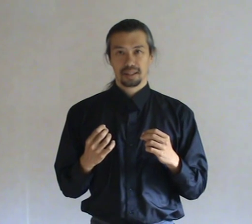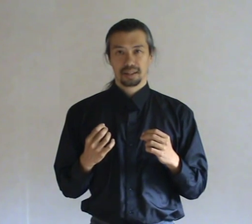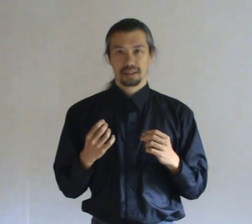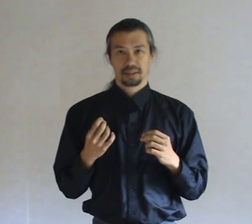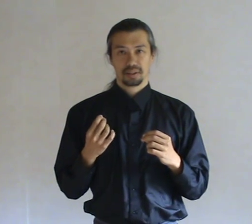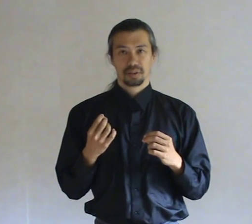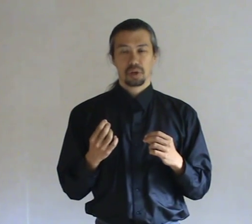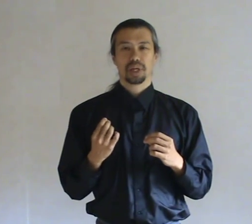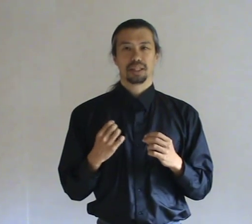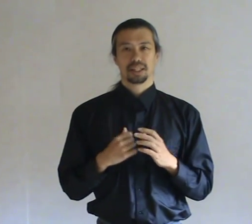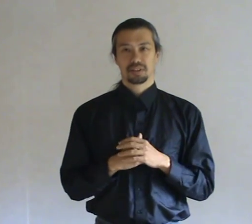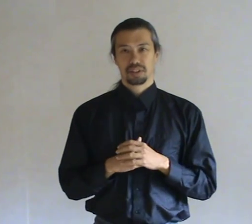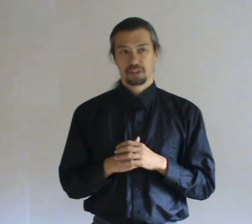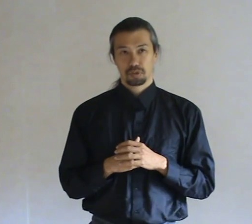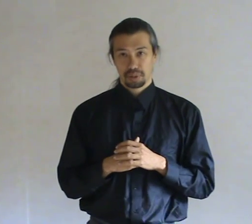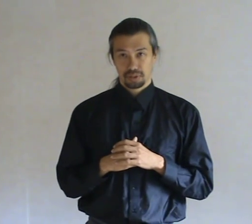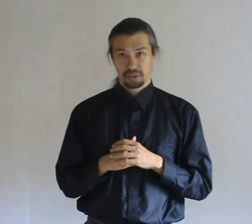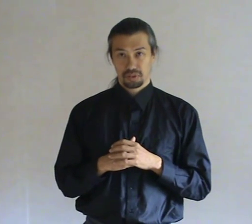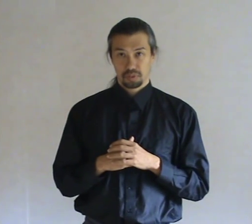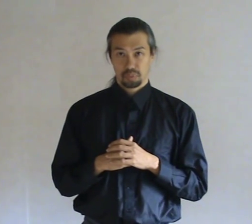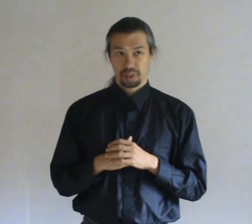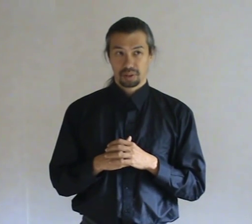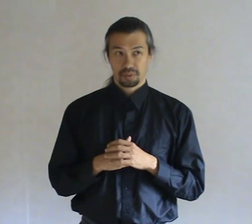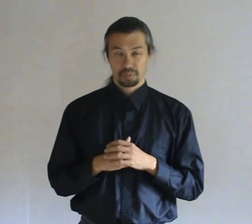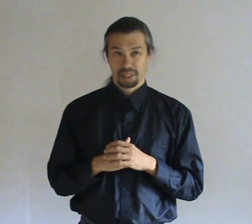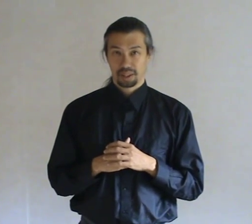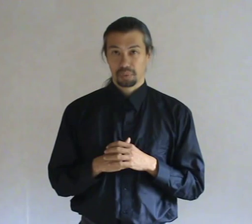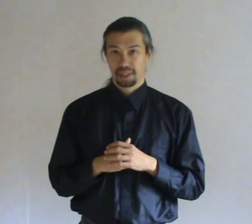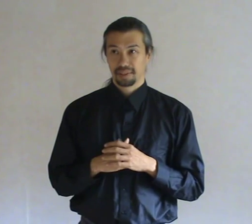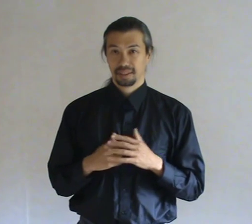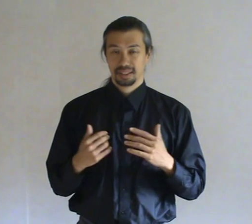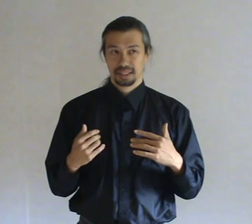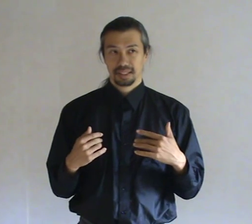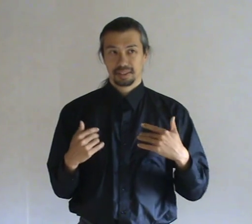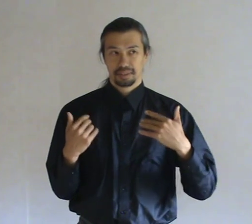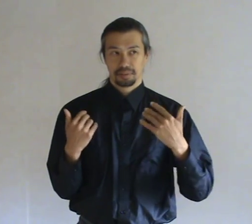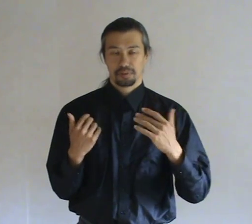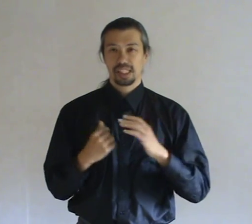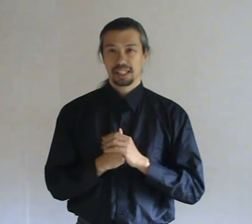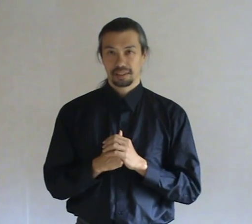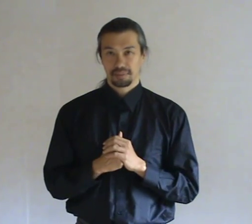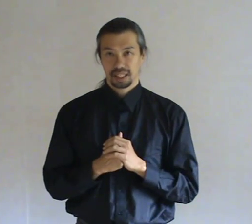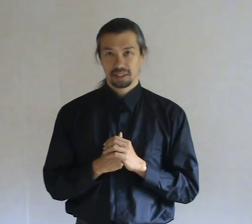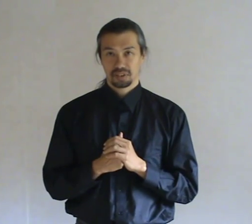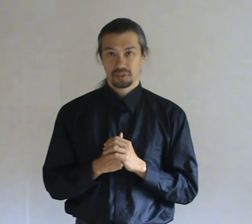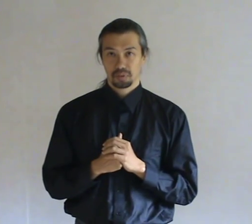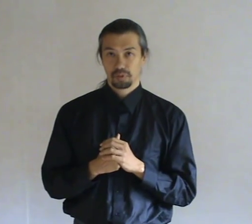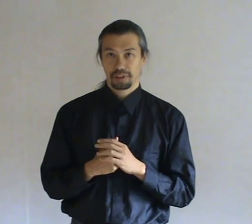So knowing that these spirits are in a way feeding and very